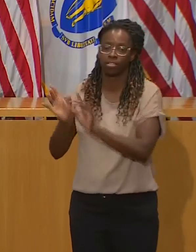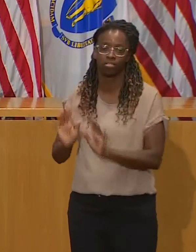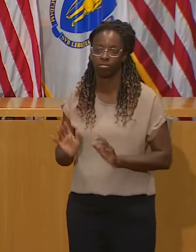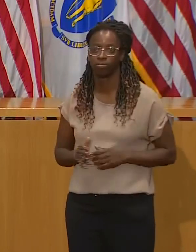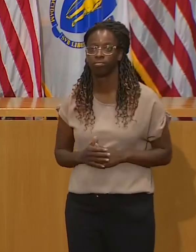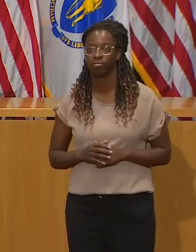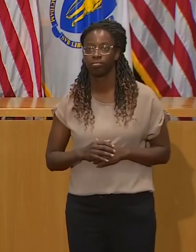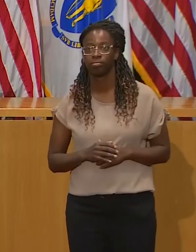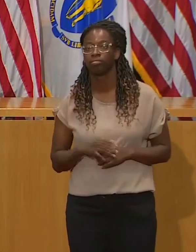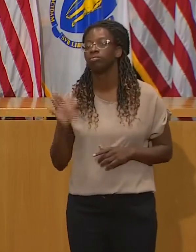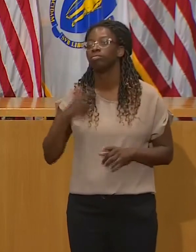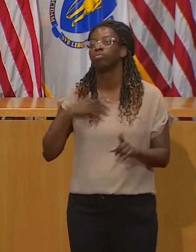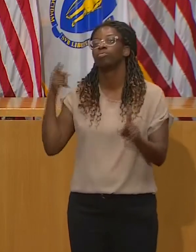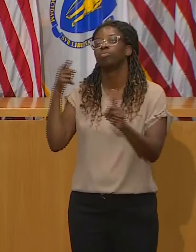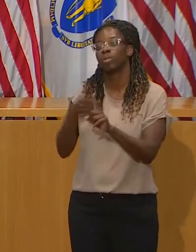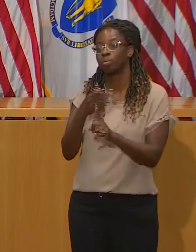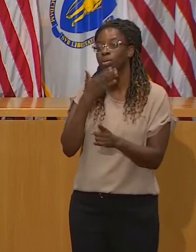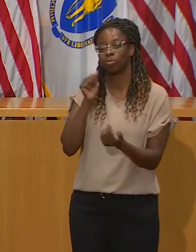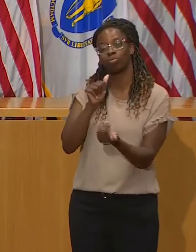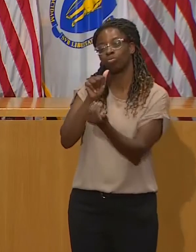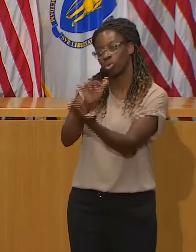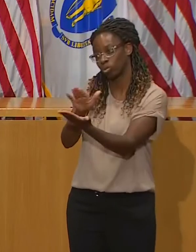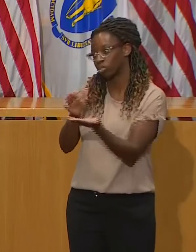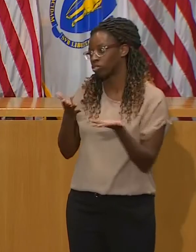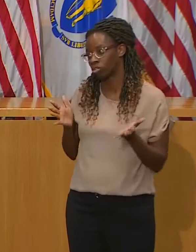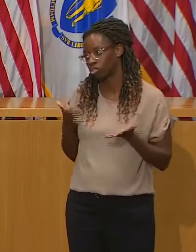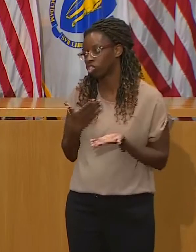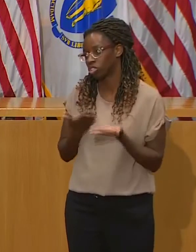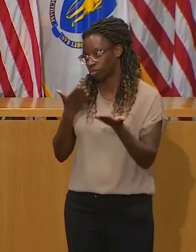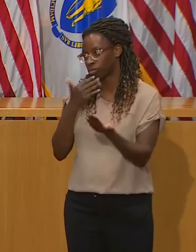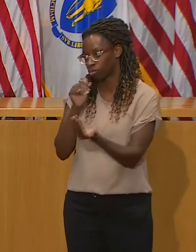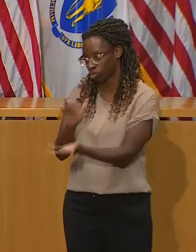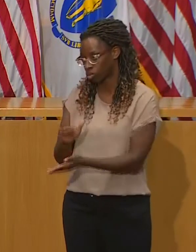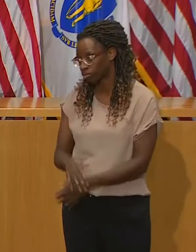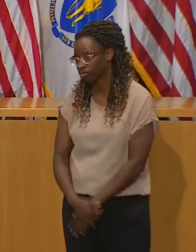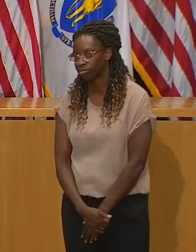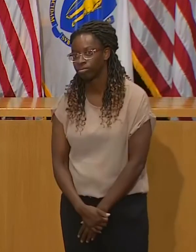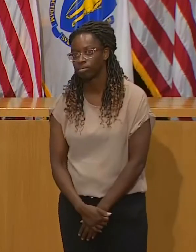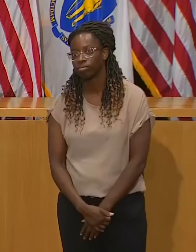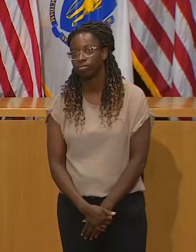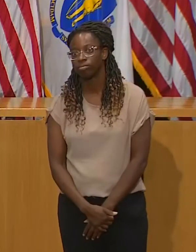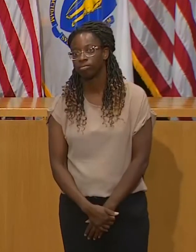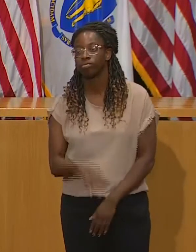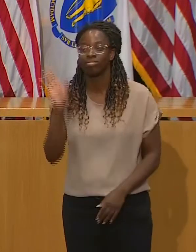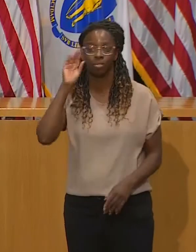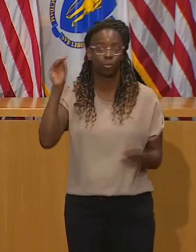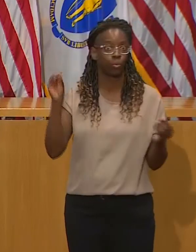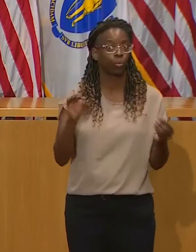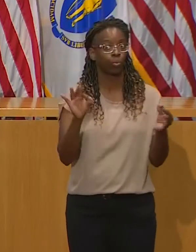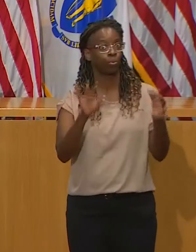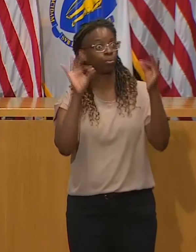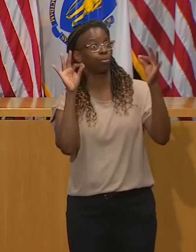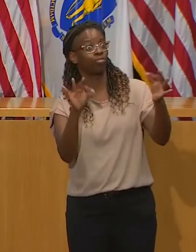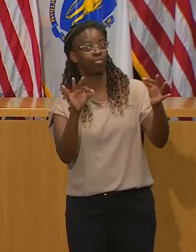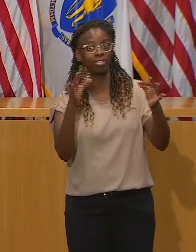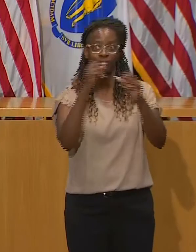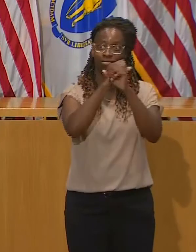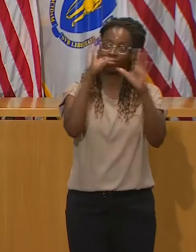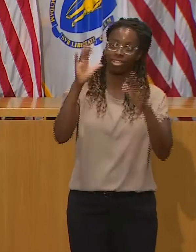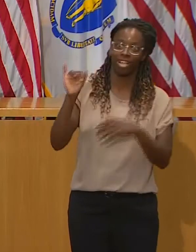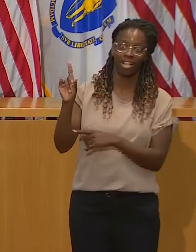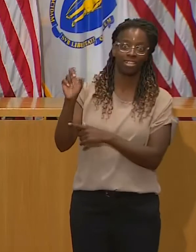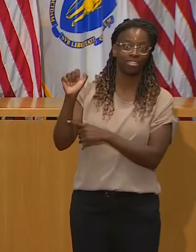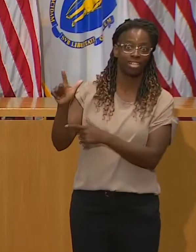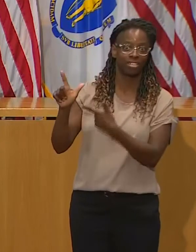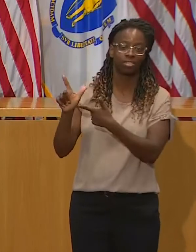the perfect way, or I don't know, perfect is a good way to do it. There's no perfect in a time of pandemic, but it's really, like, rethinking, not,